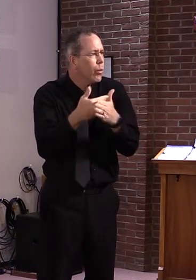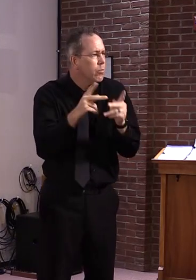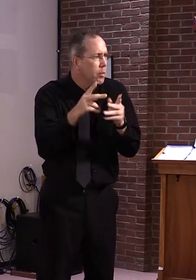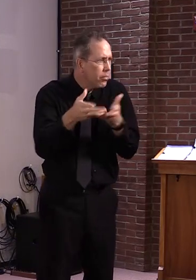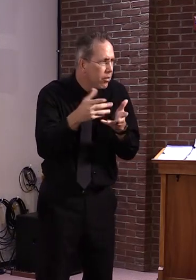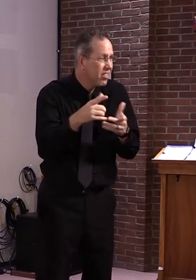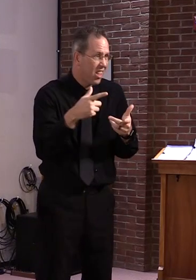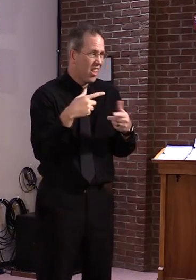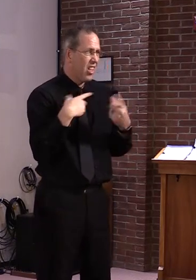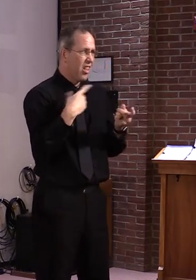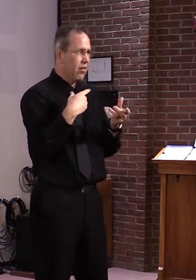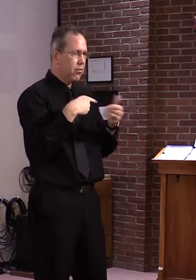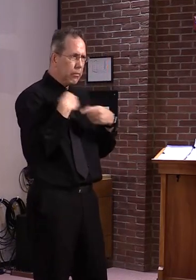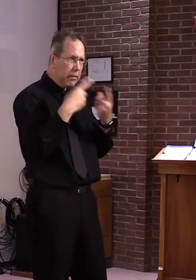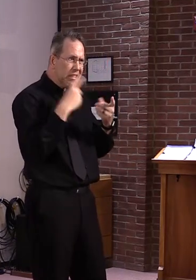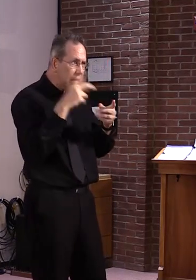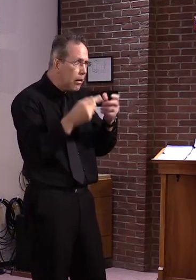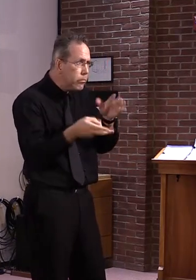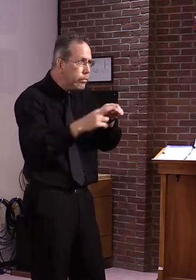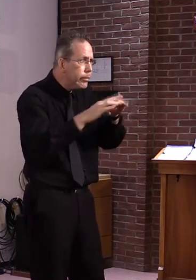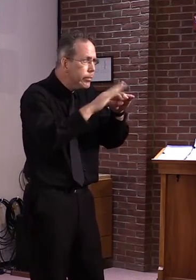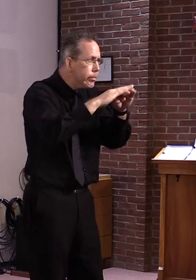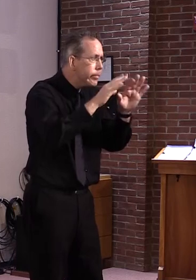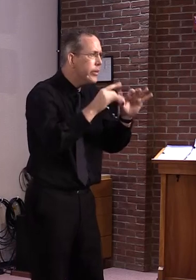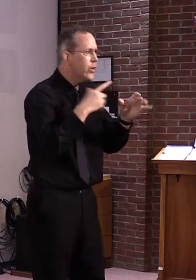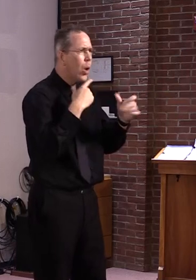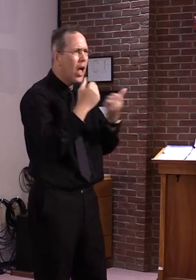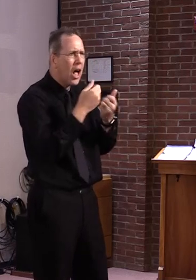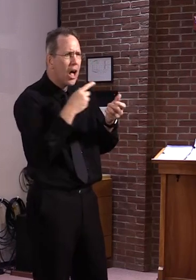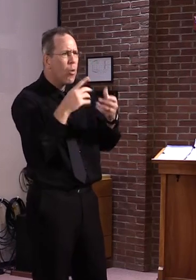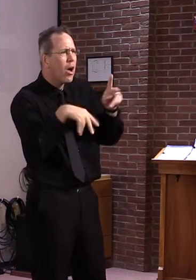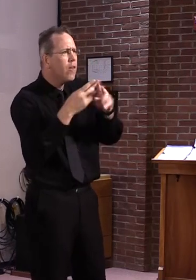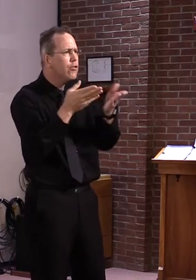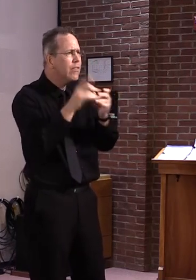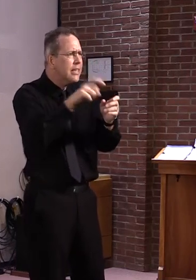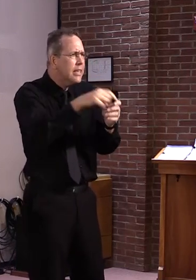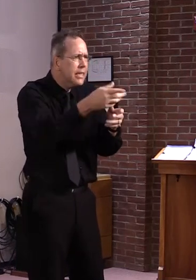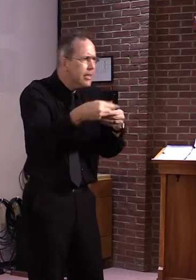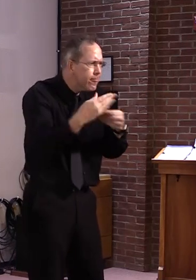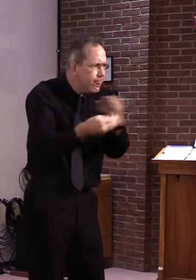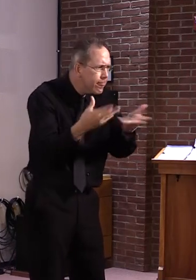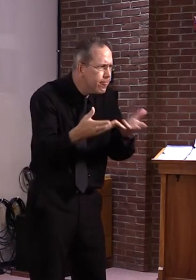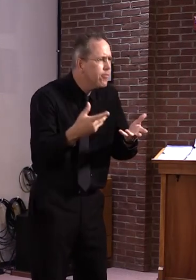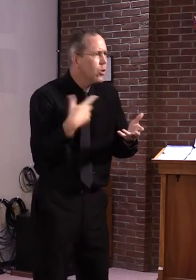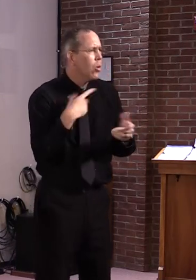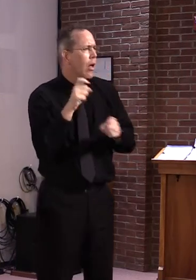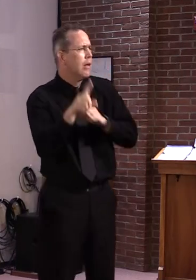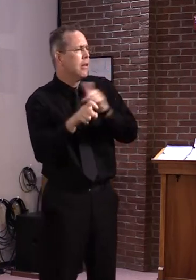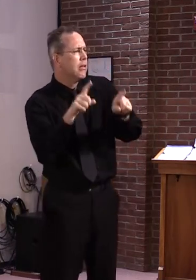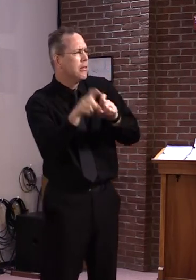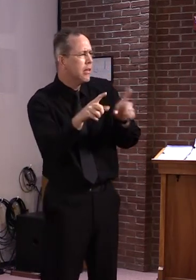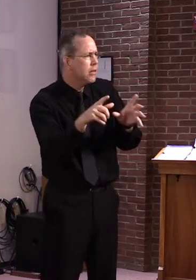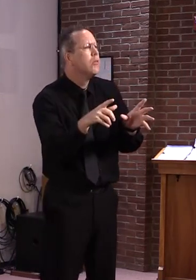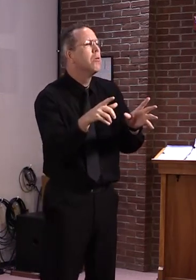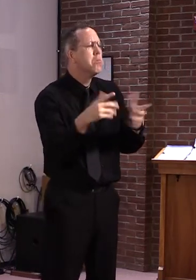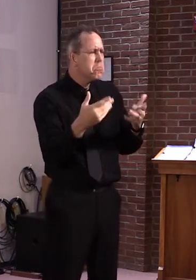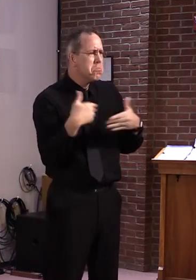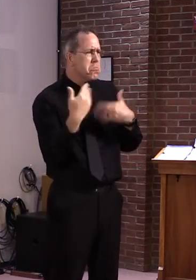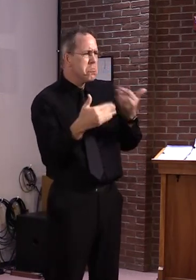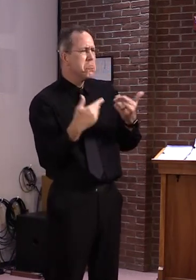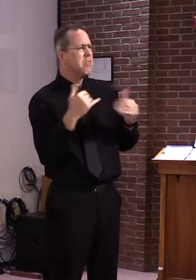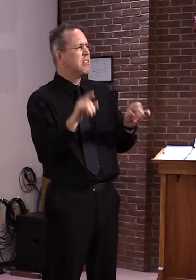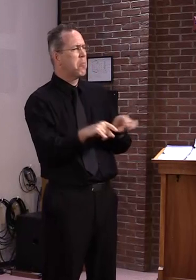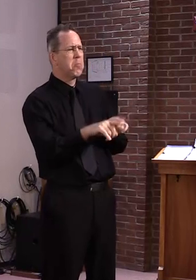and specialized services agencies. We expect that it will be similar to the process. This is much broader, of course. It